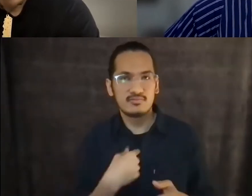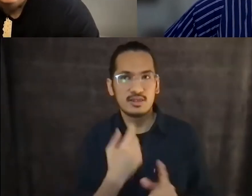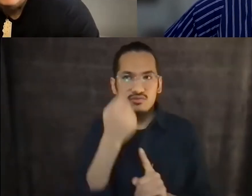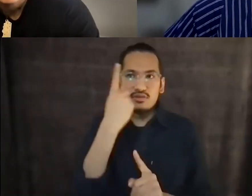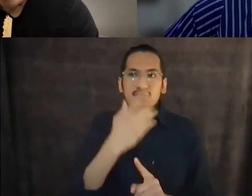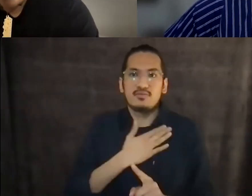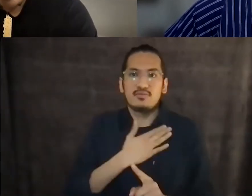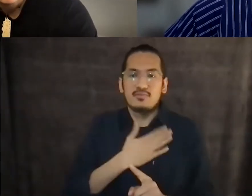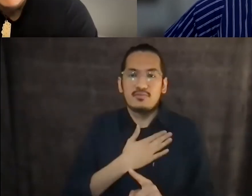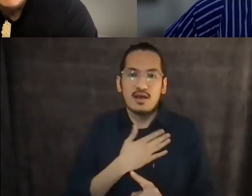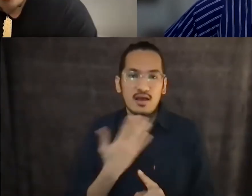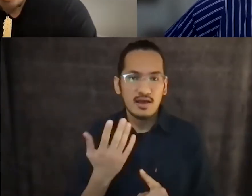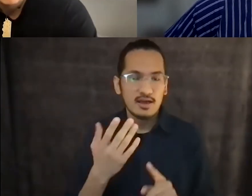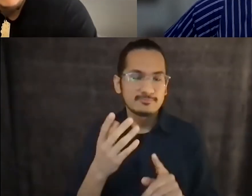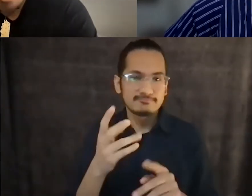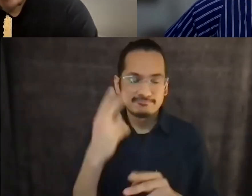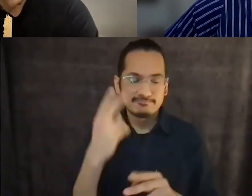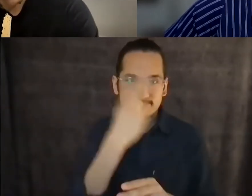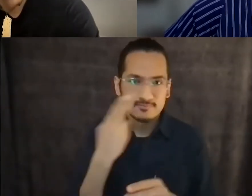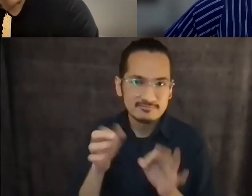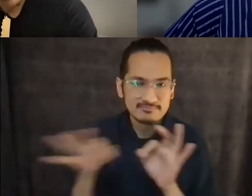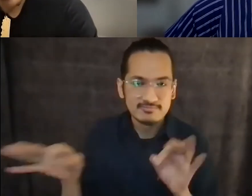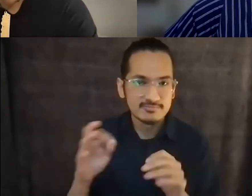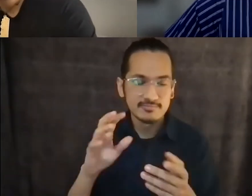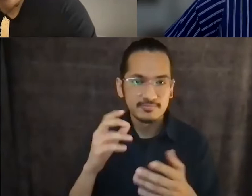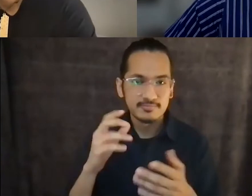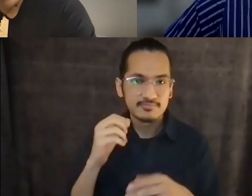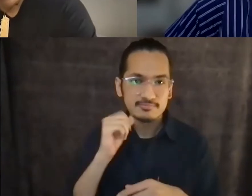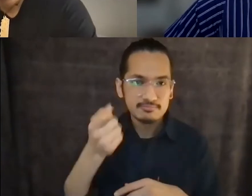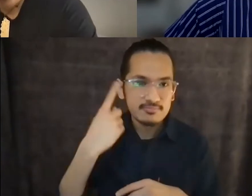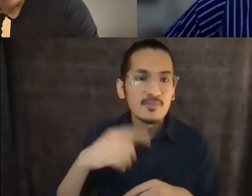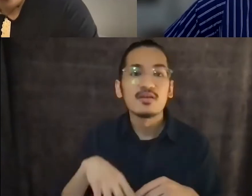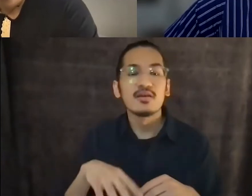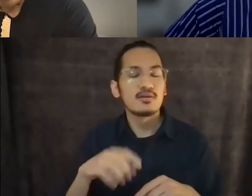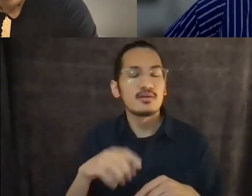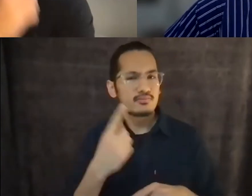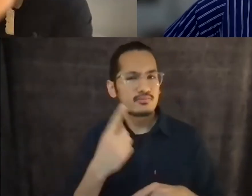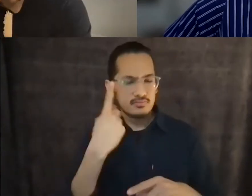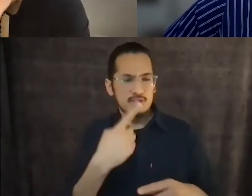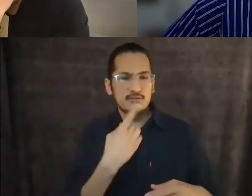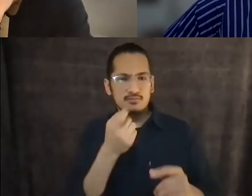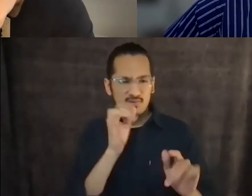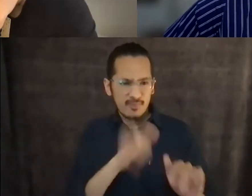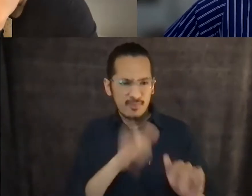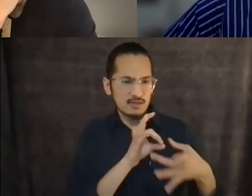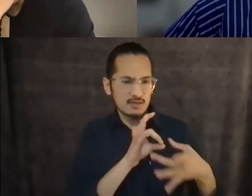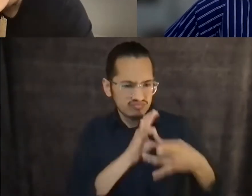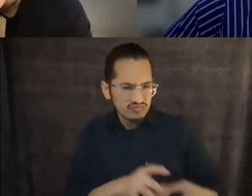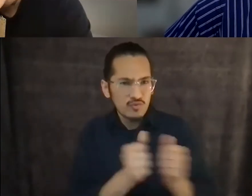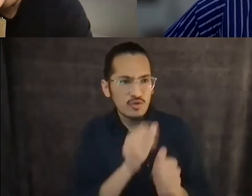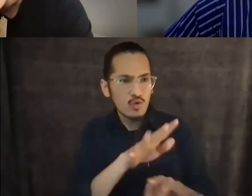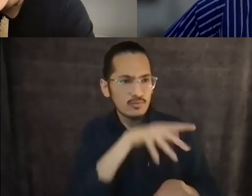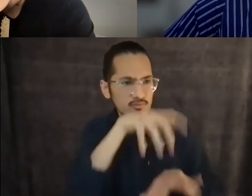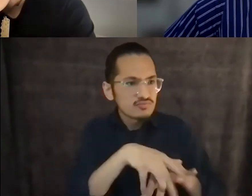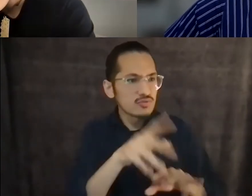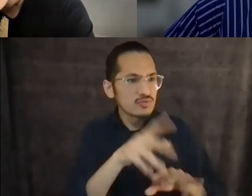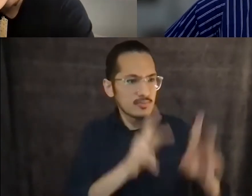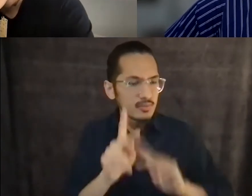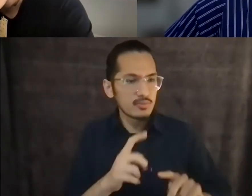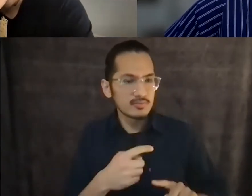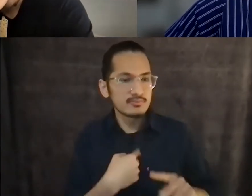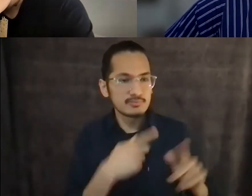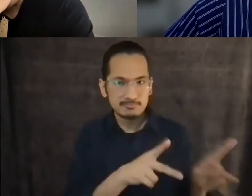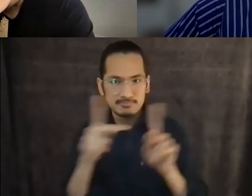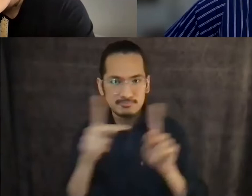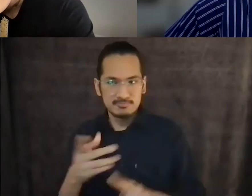responsibility to native Hawaiians very clearly. Thanks to you, in part to you, in part to all